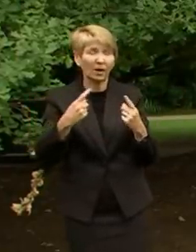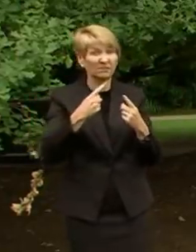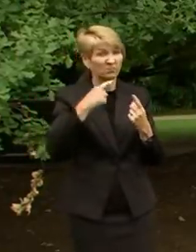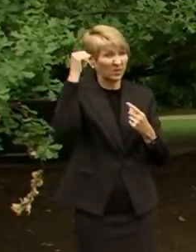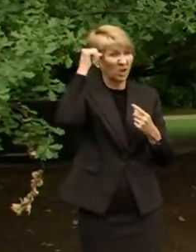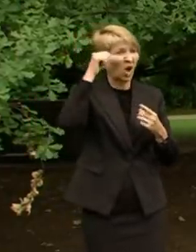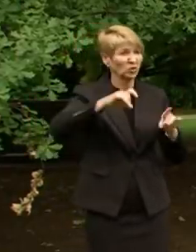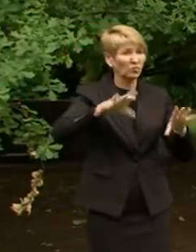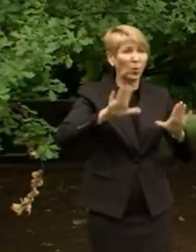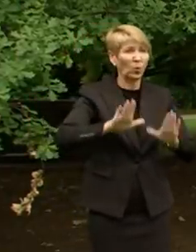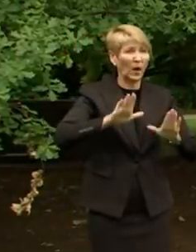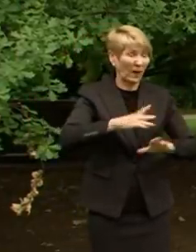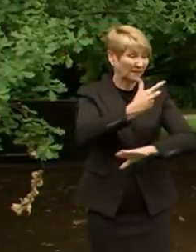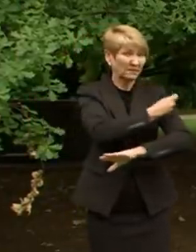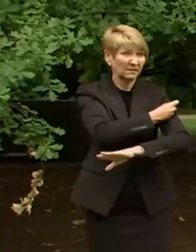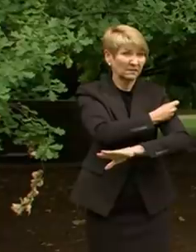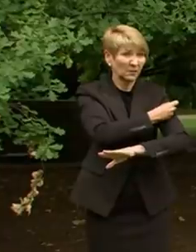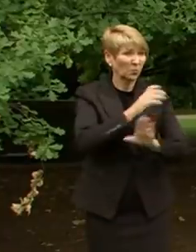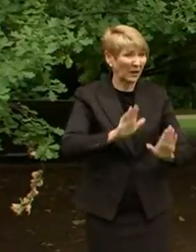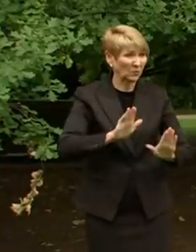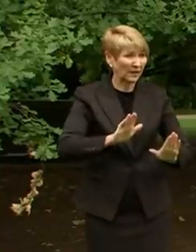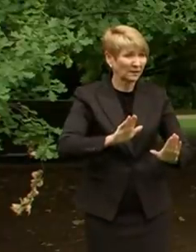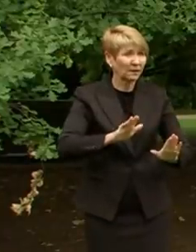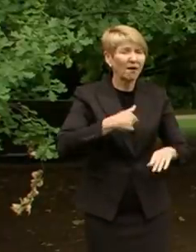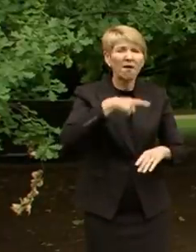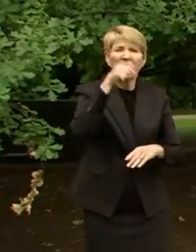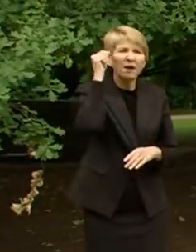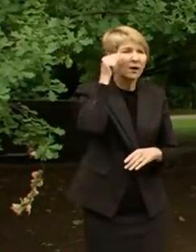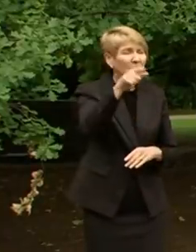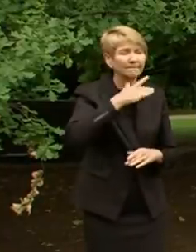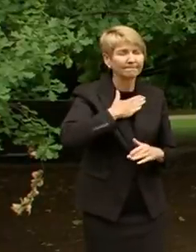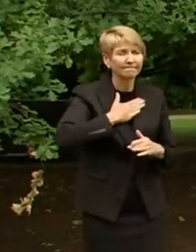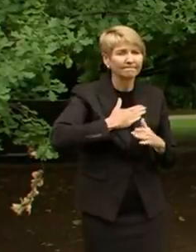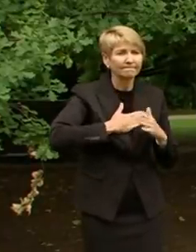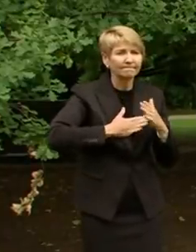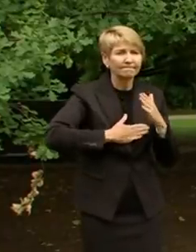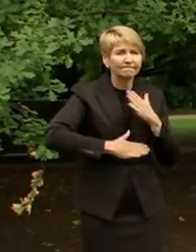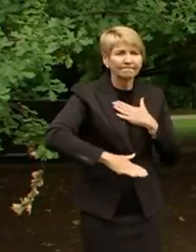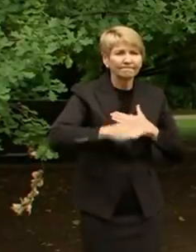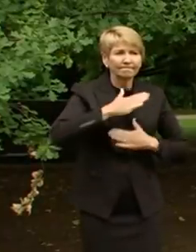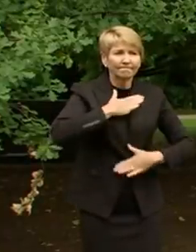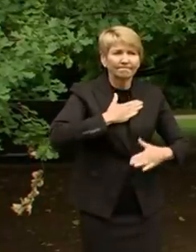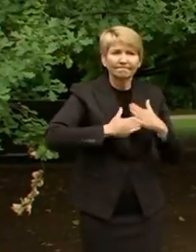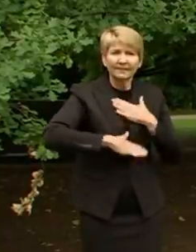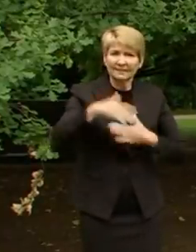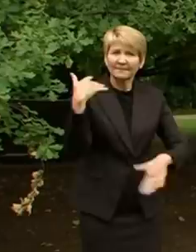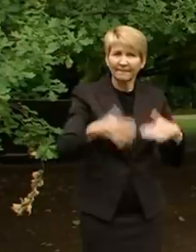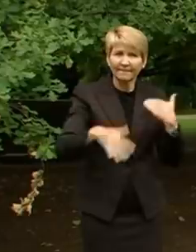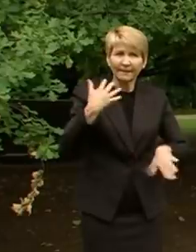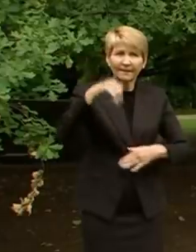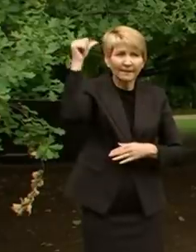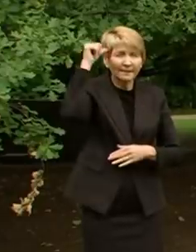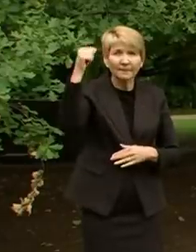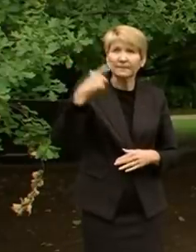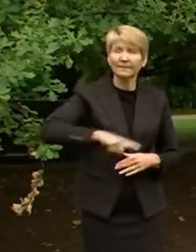know that a lot of people will be hurting today. This is not the position that Victorians wanted to be in. But I can't have a situation where, in two